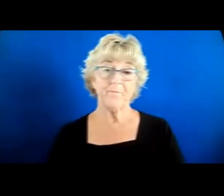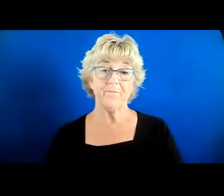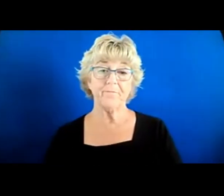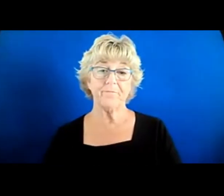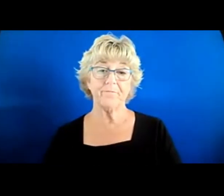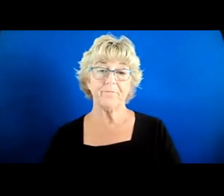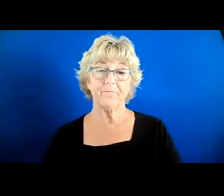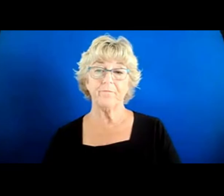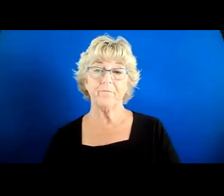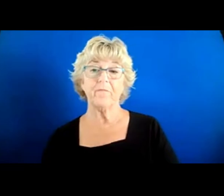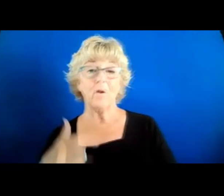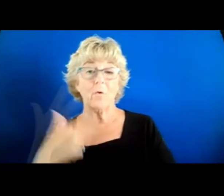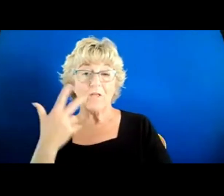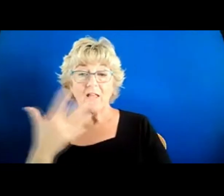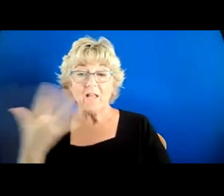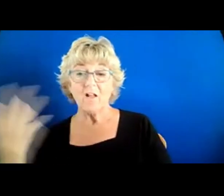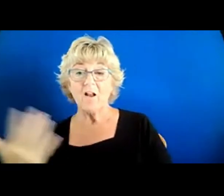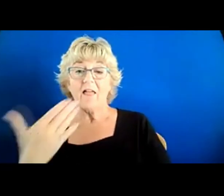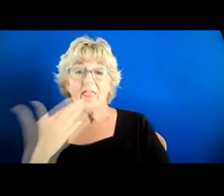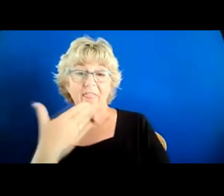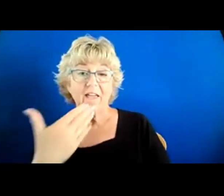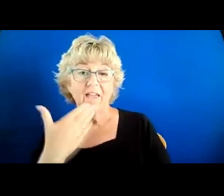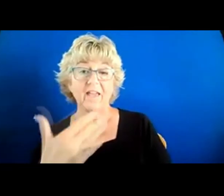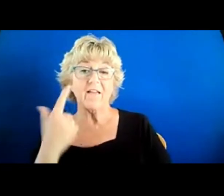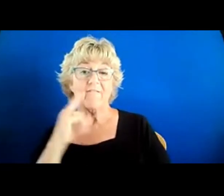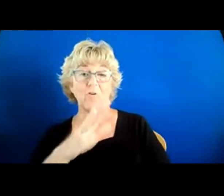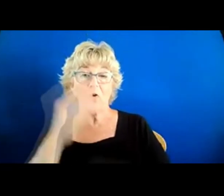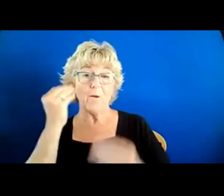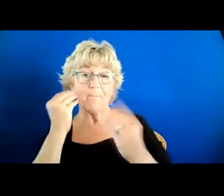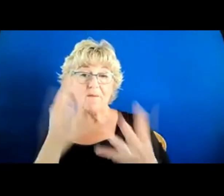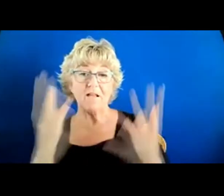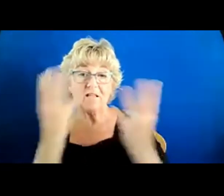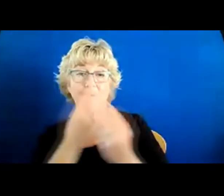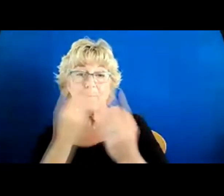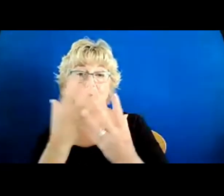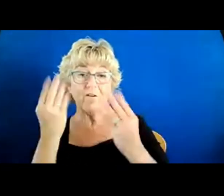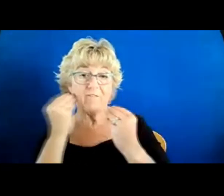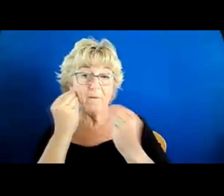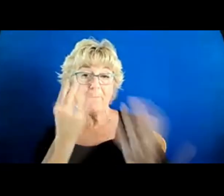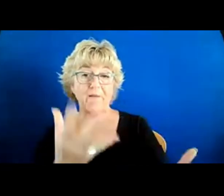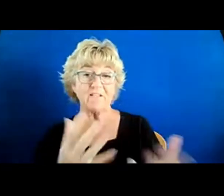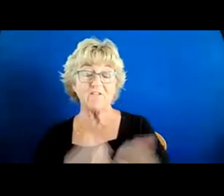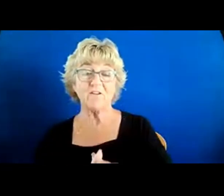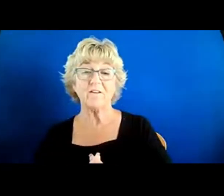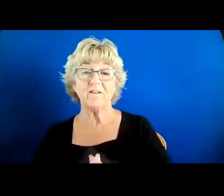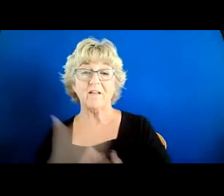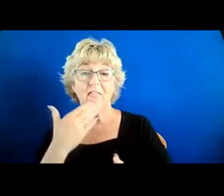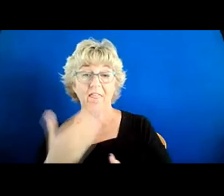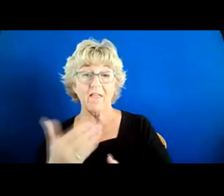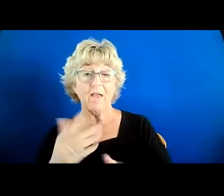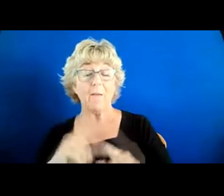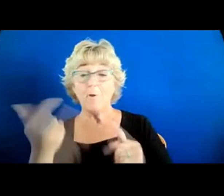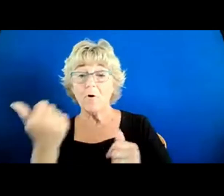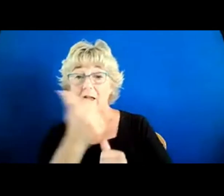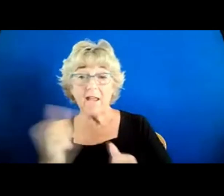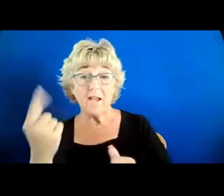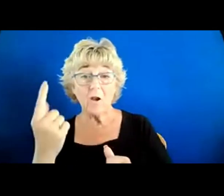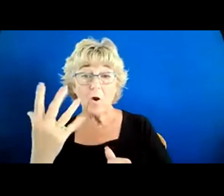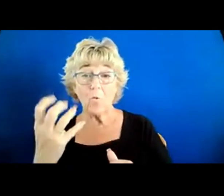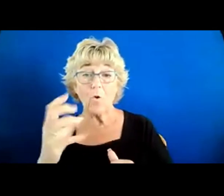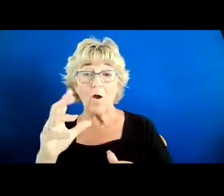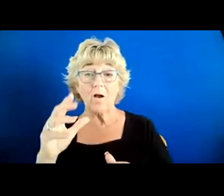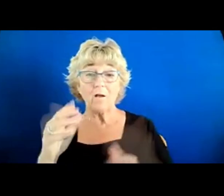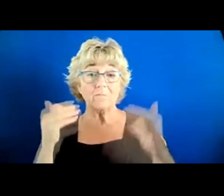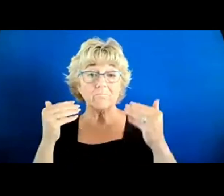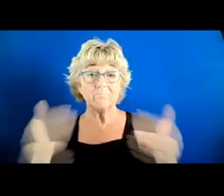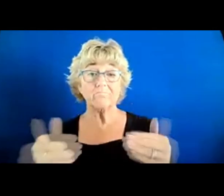like, thank yous and appreciation for your message, because it's a beautiful message. And I agree with the commenters. Would anybody like to unmute and